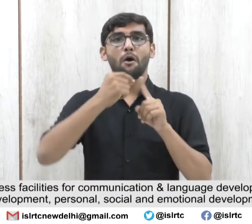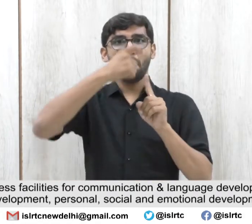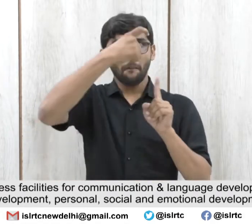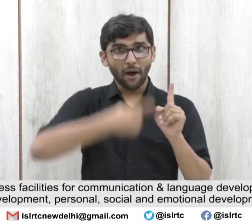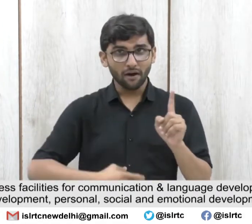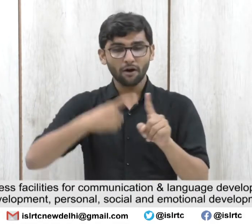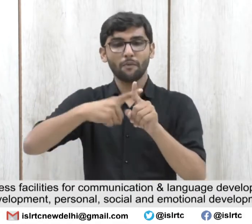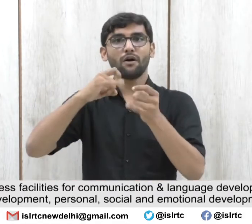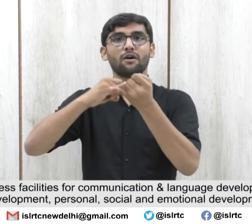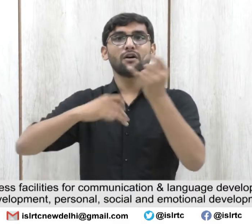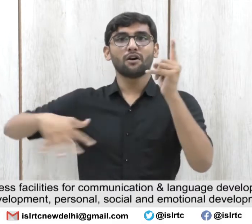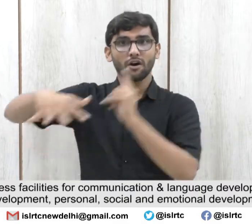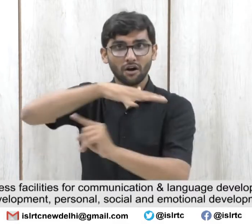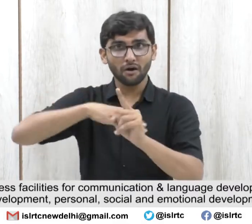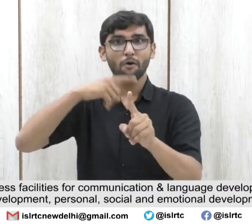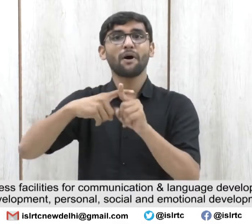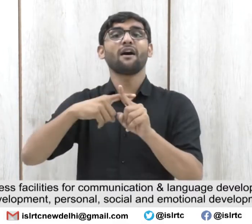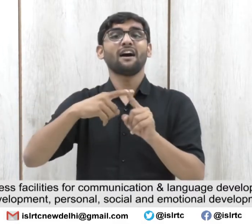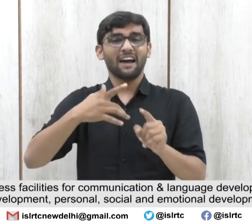and Emotional Development